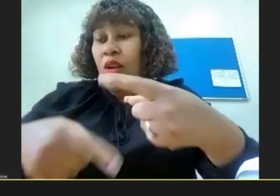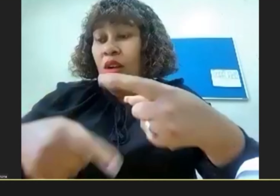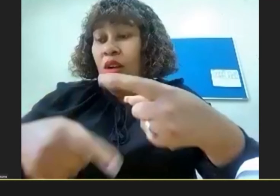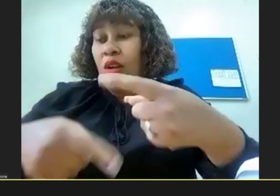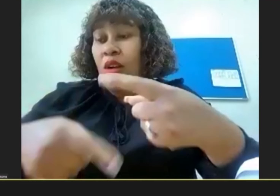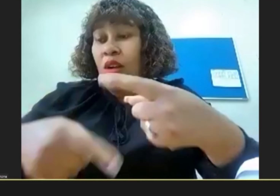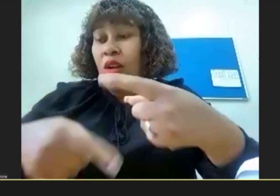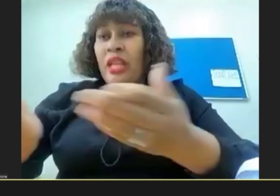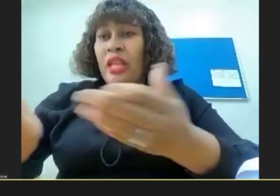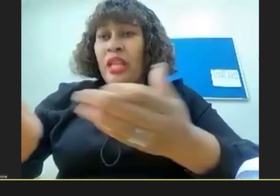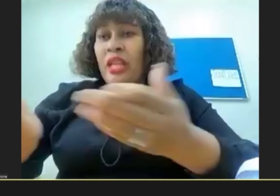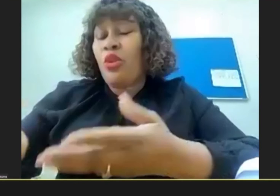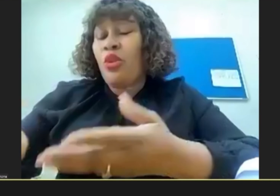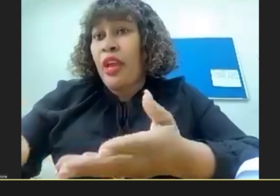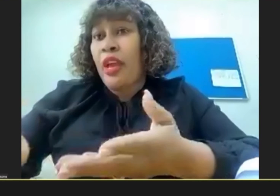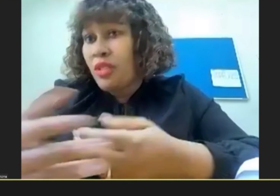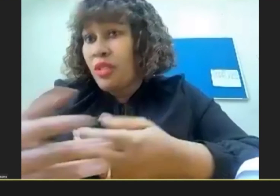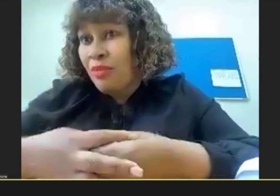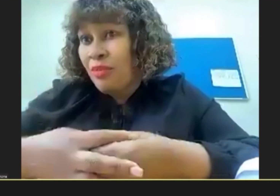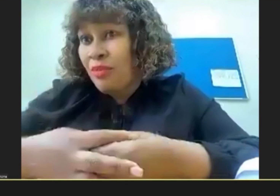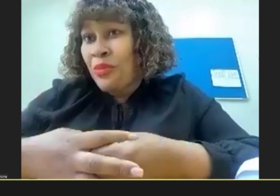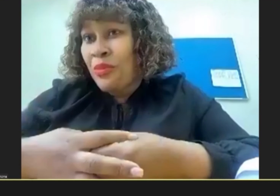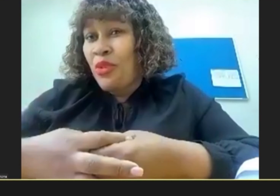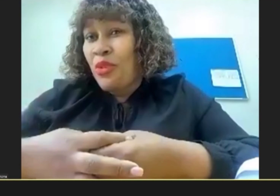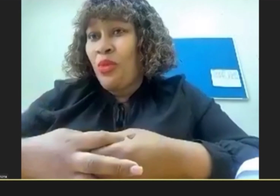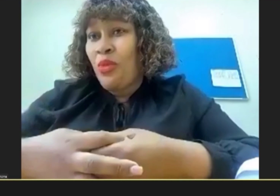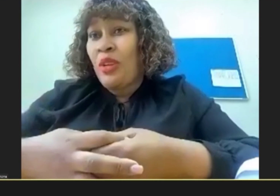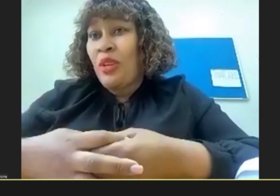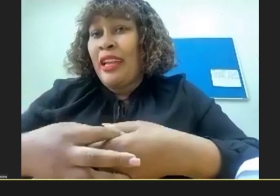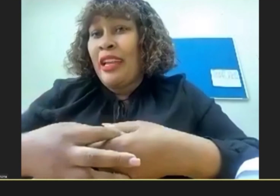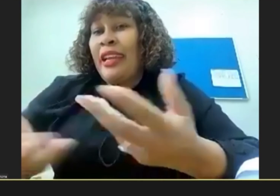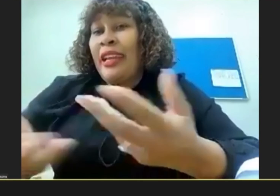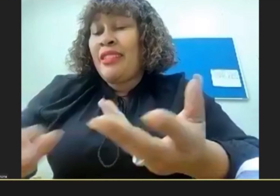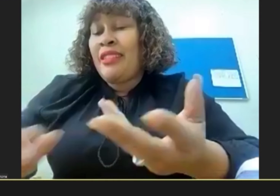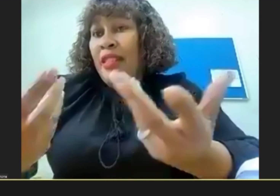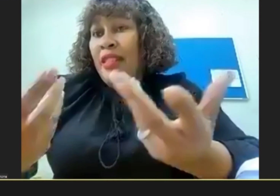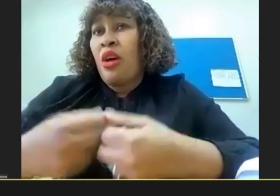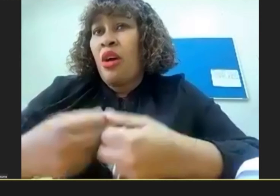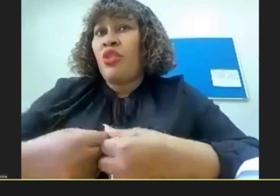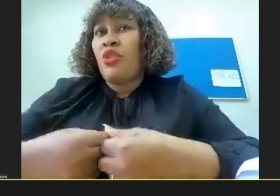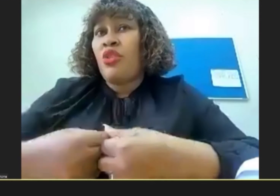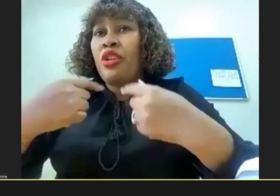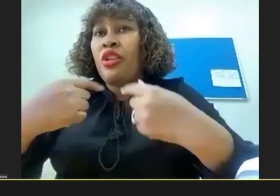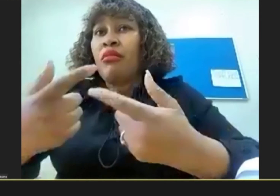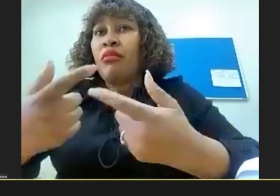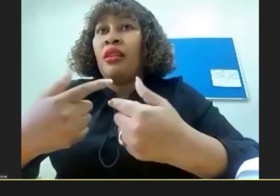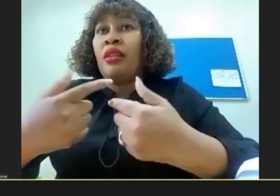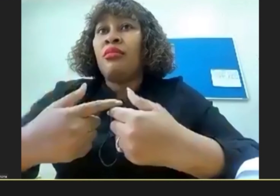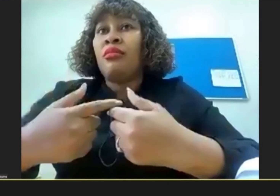you know And Kretsch also helped You know And yeah That's how I got to learn To speak